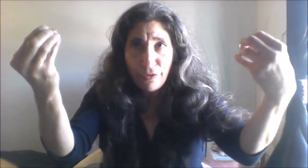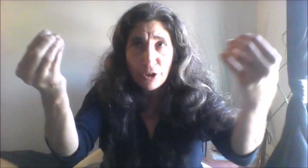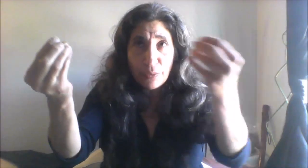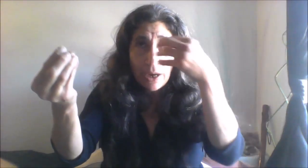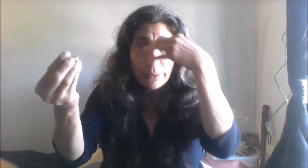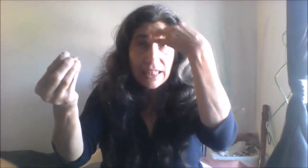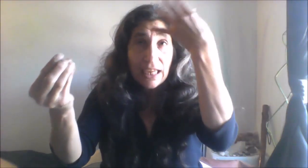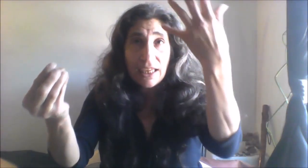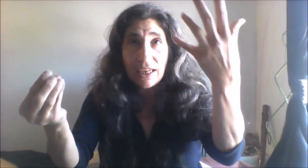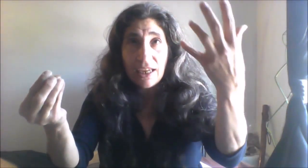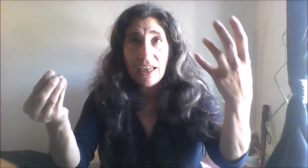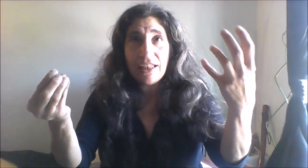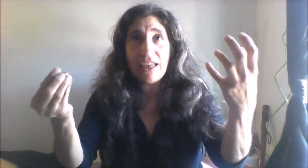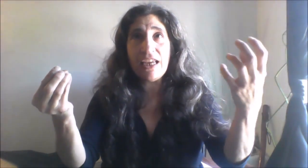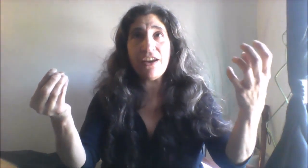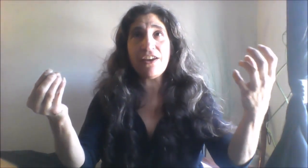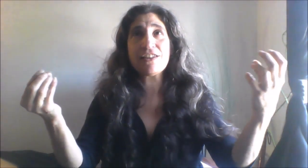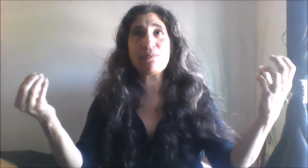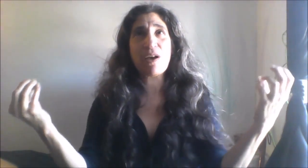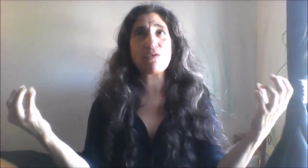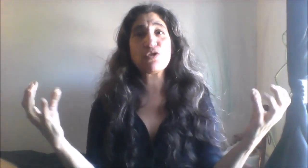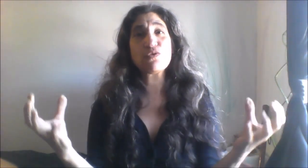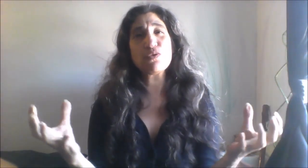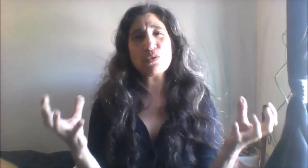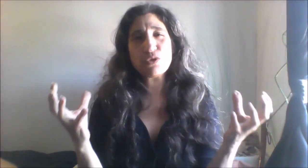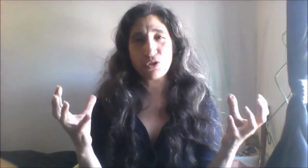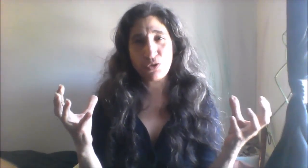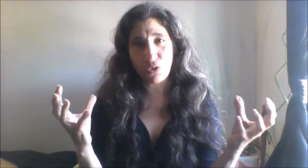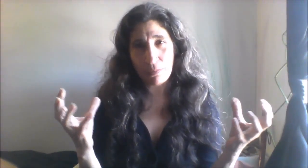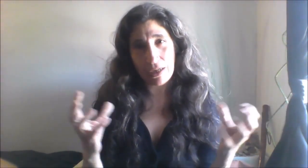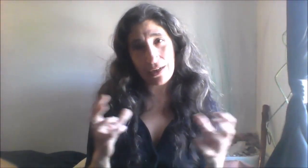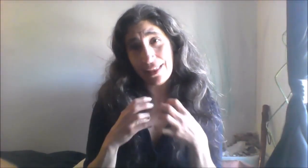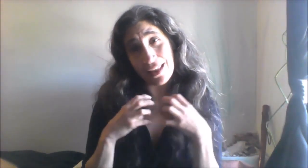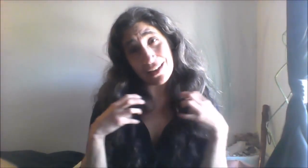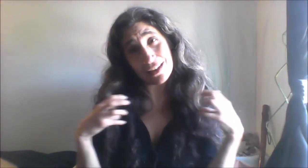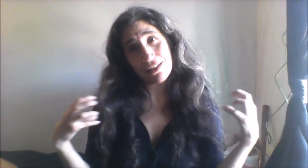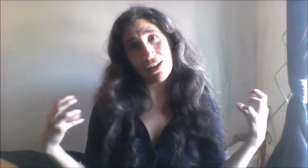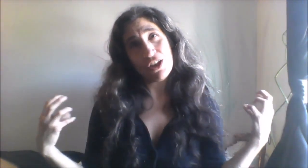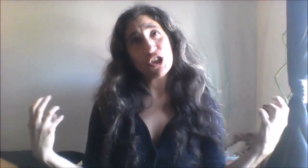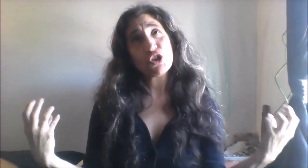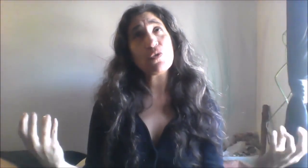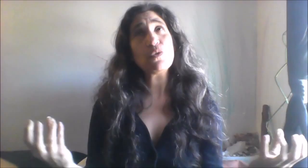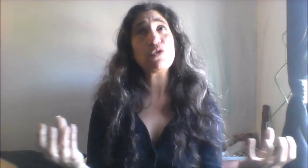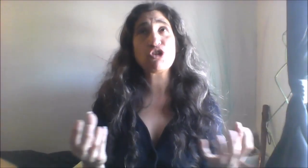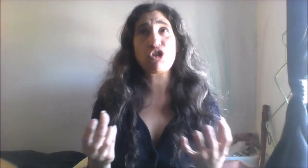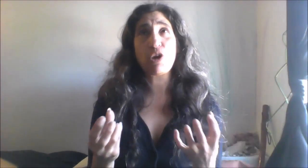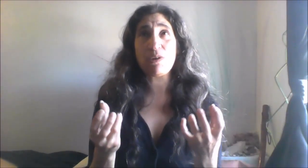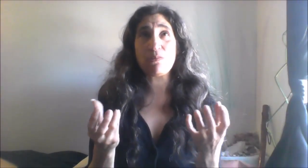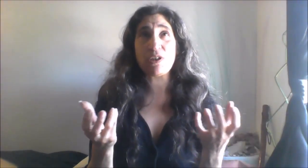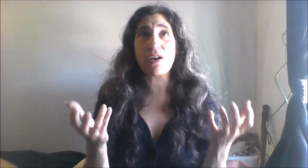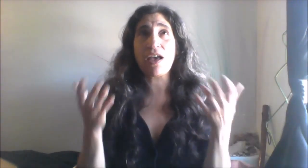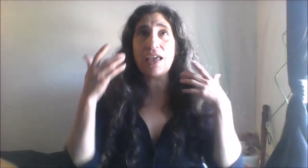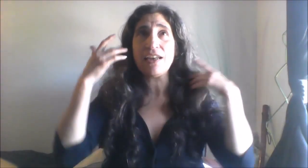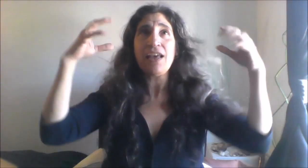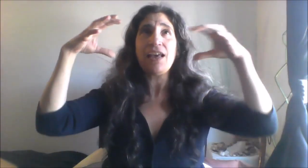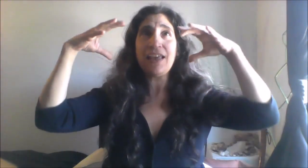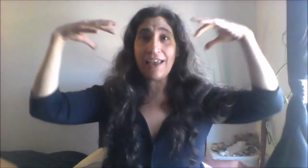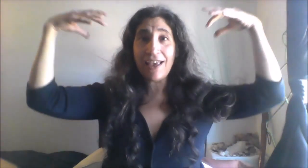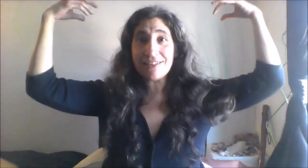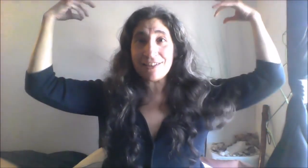about true discernment and letting me true discernment be your guide the hair has you know those big ears he's aware of